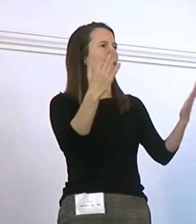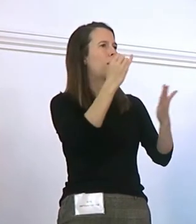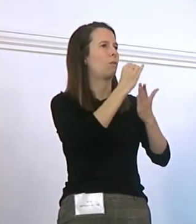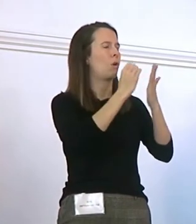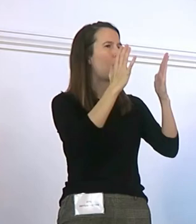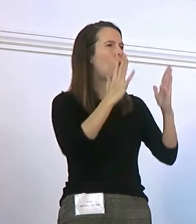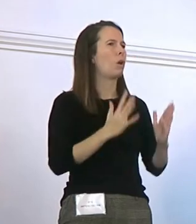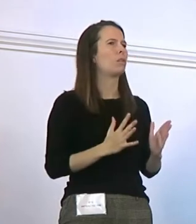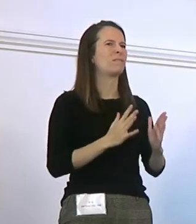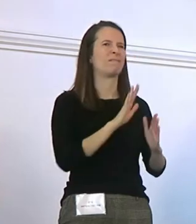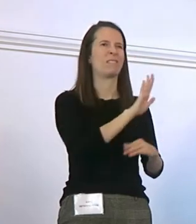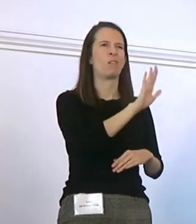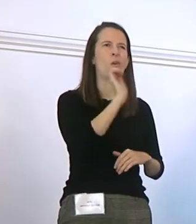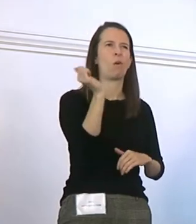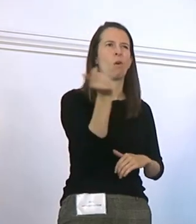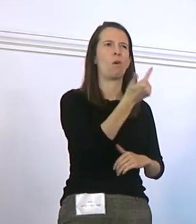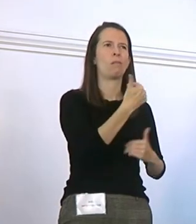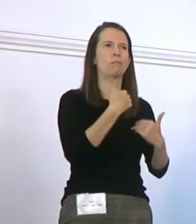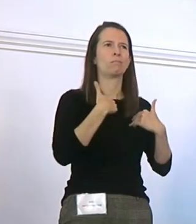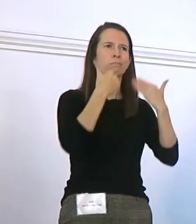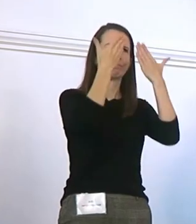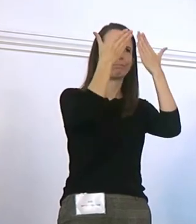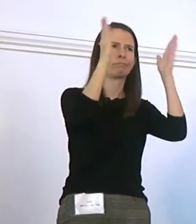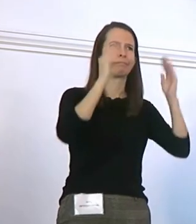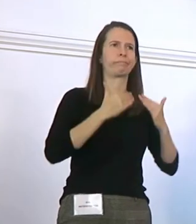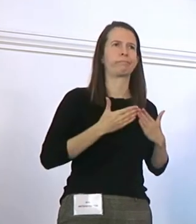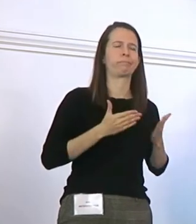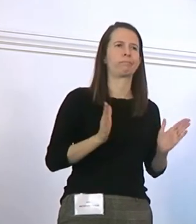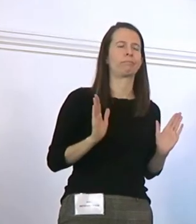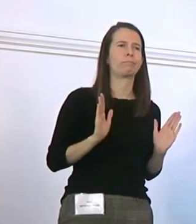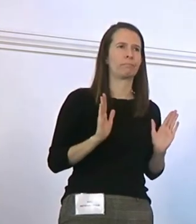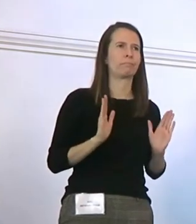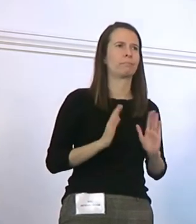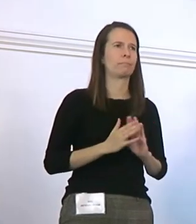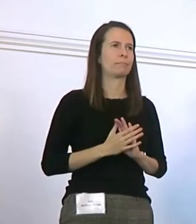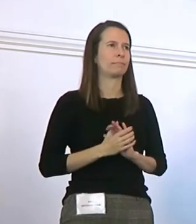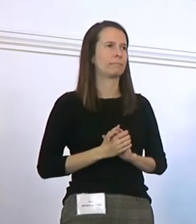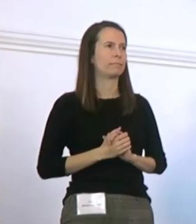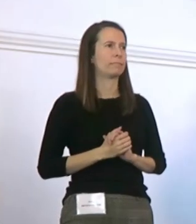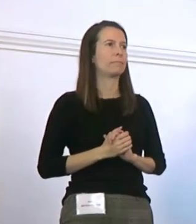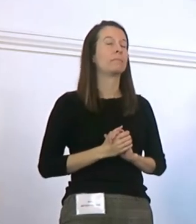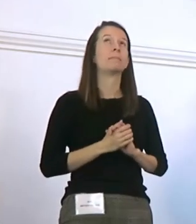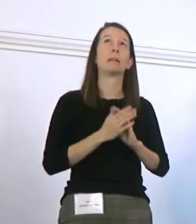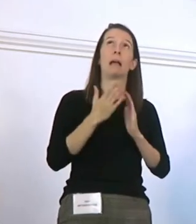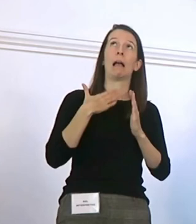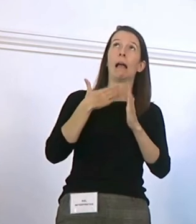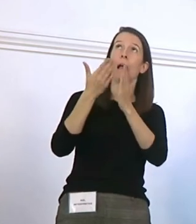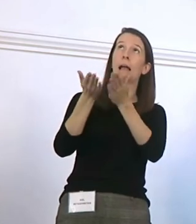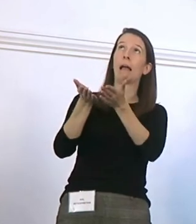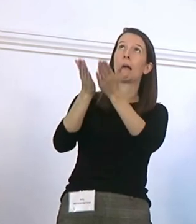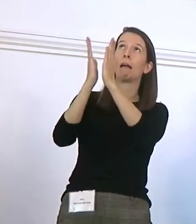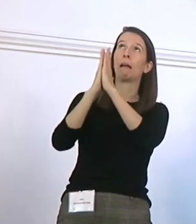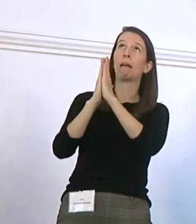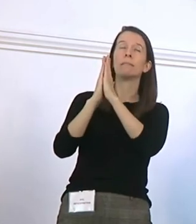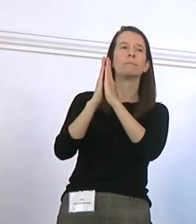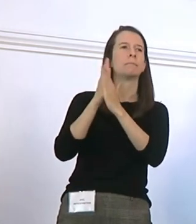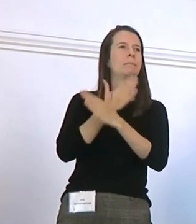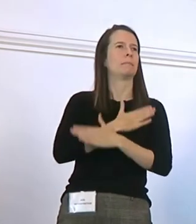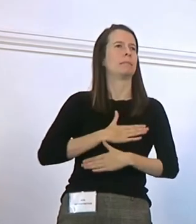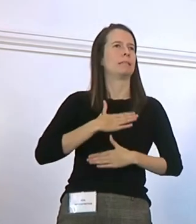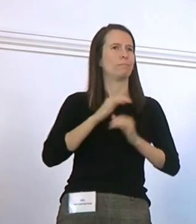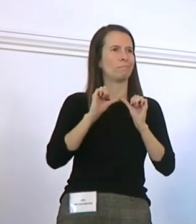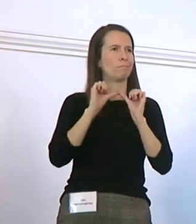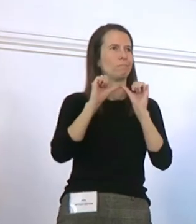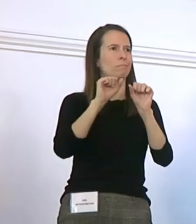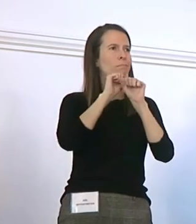open heart and open mind. I'm also asking the Infinite to please continue to bless all of the